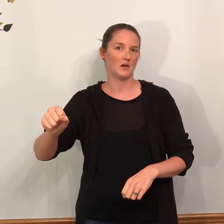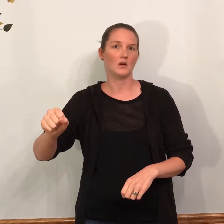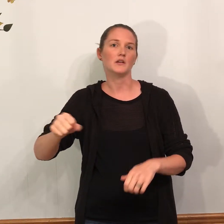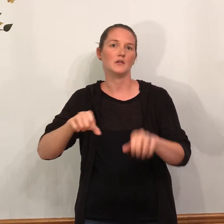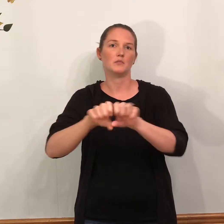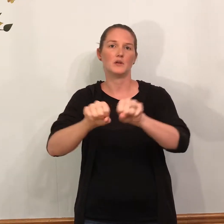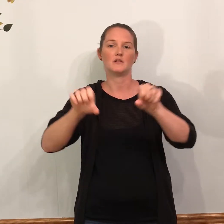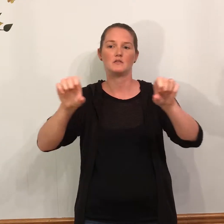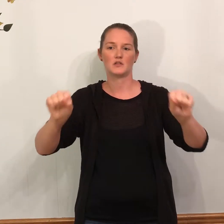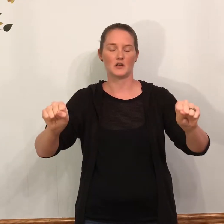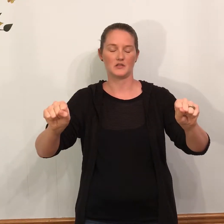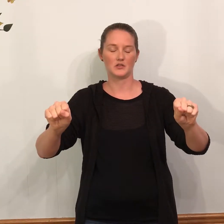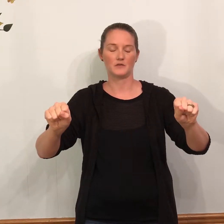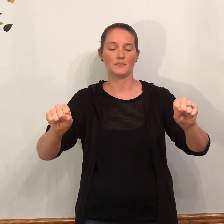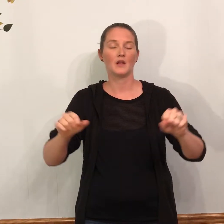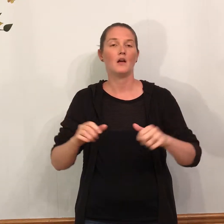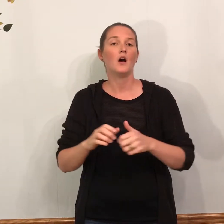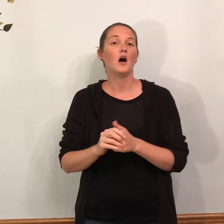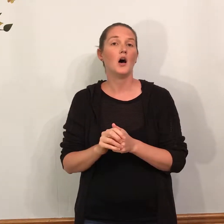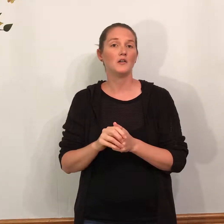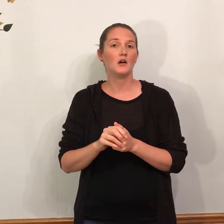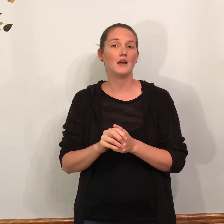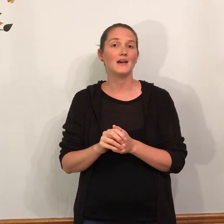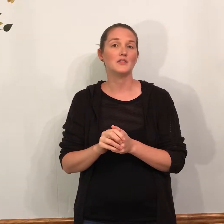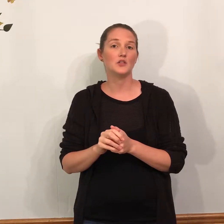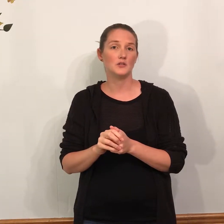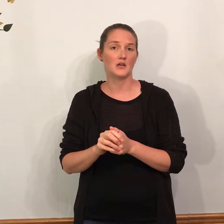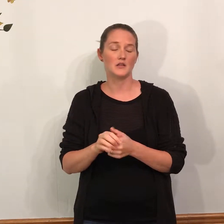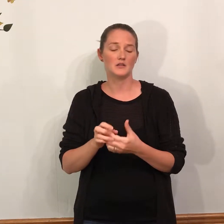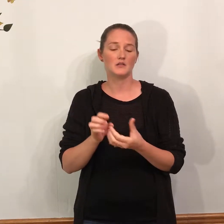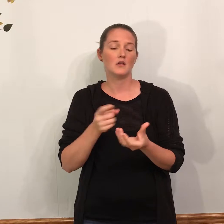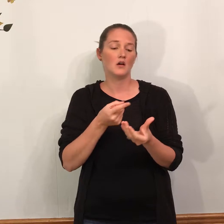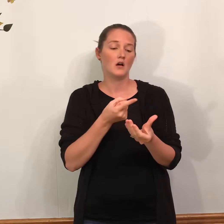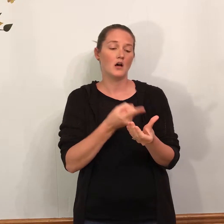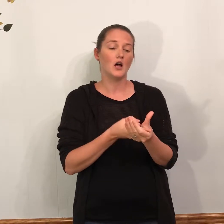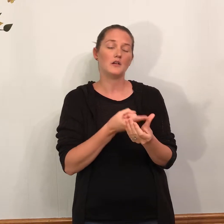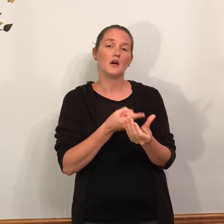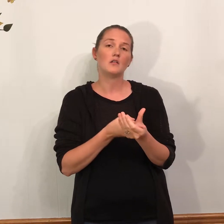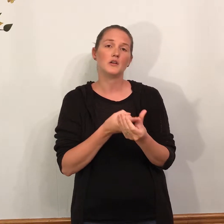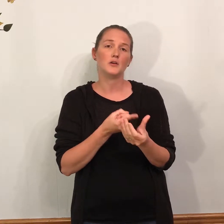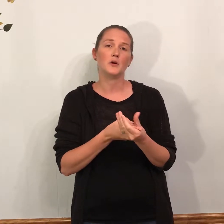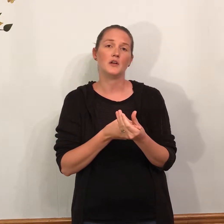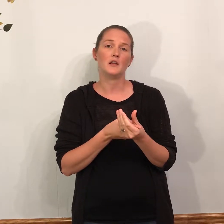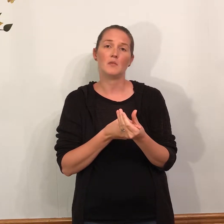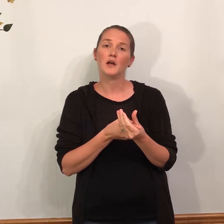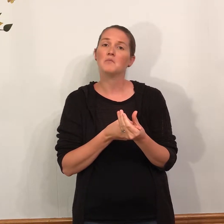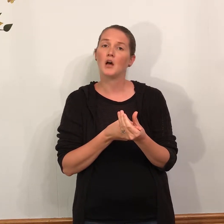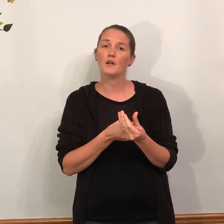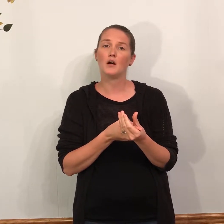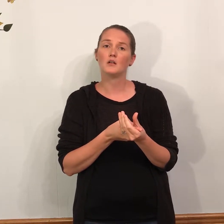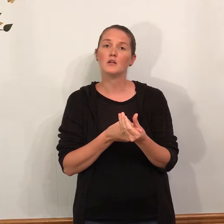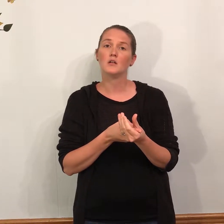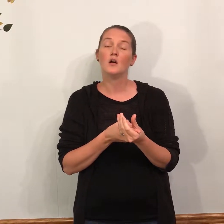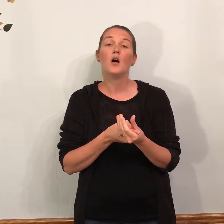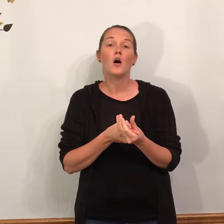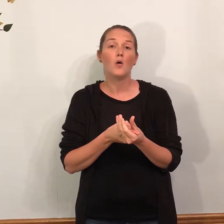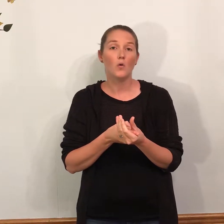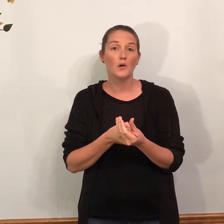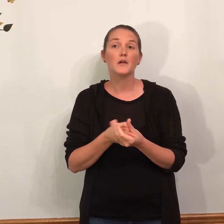That'll work too. But sausage. Hot dog has two signs. Hot dog, if you're putting it in the bun, hot dog. Or